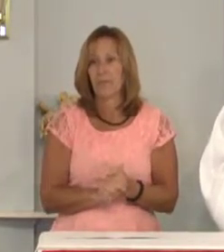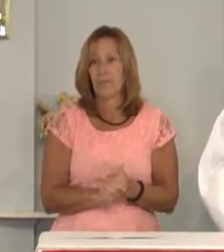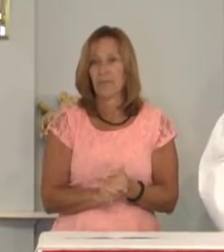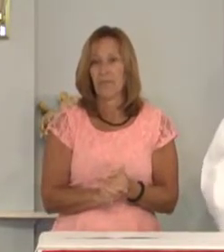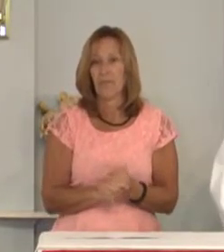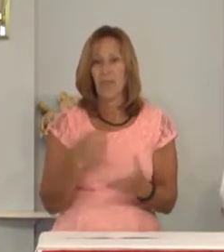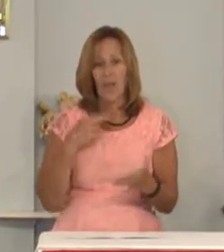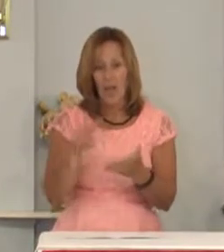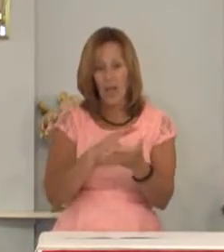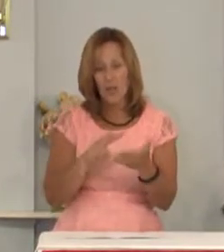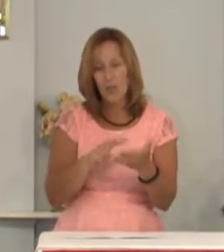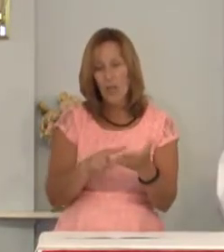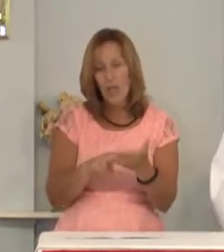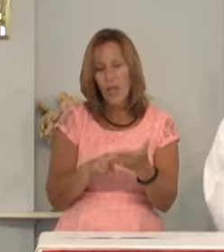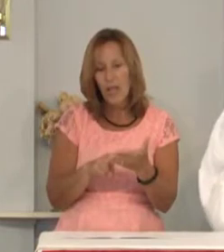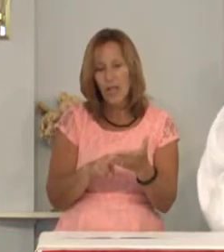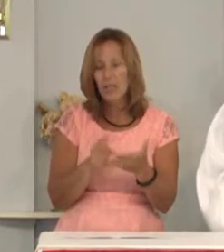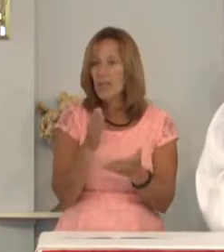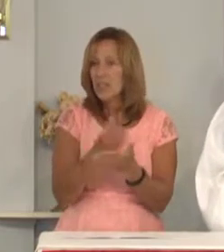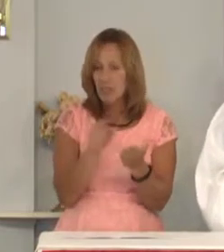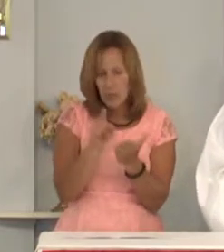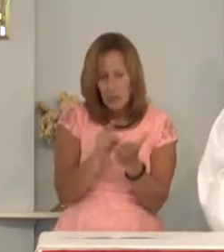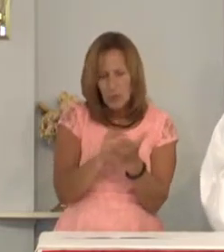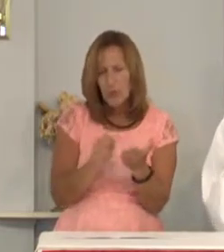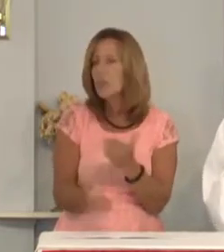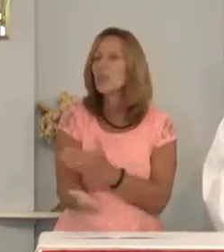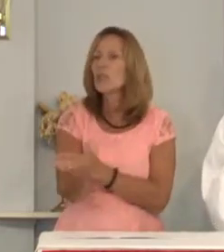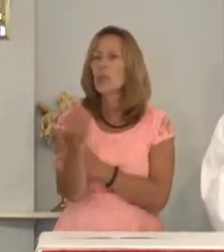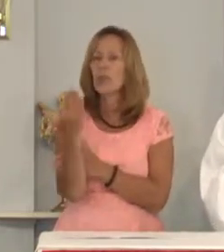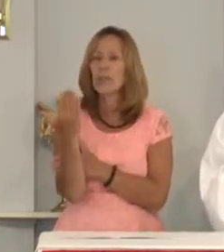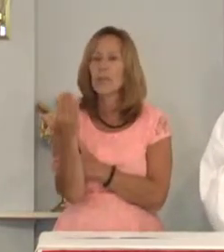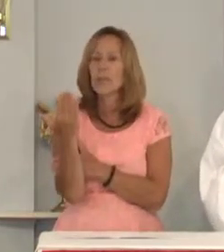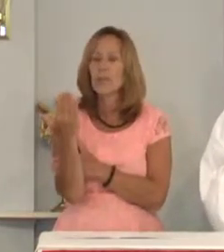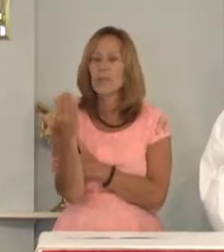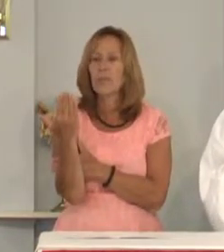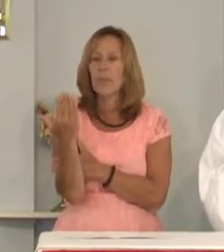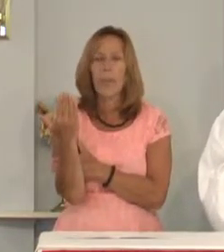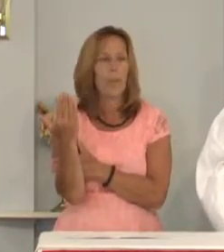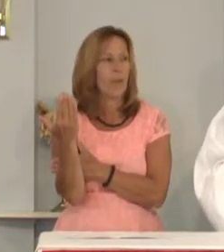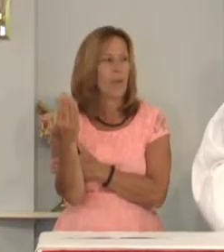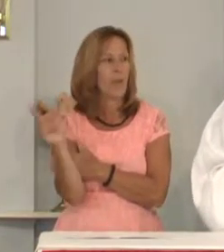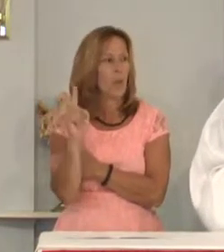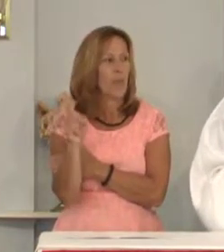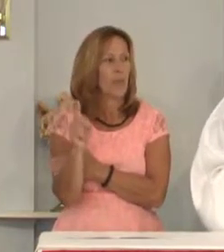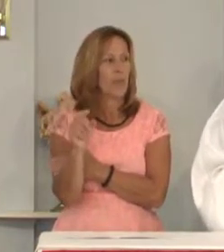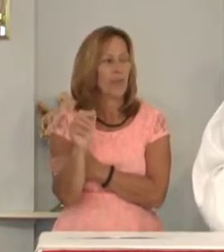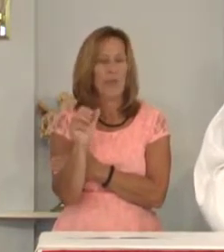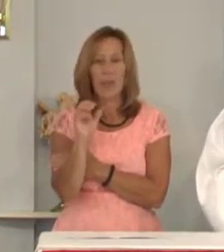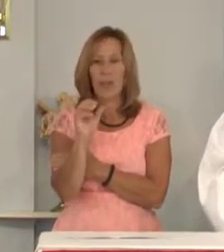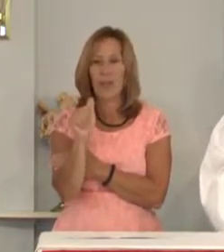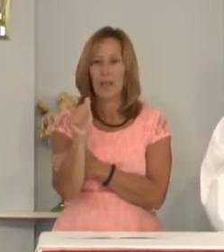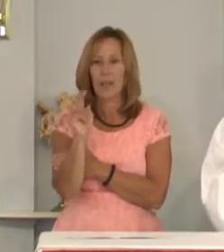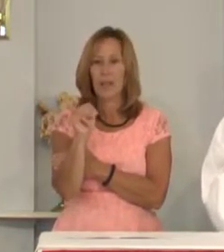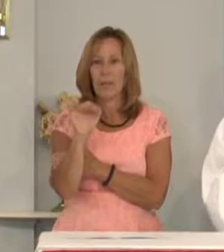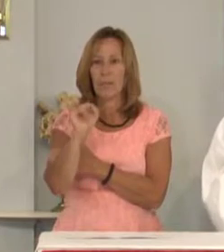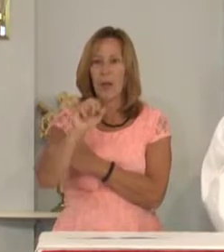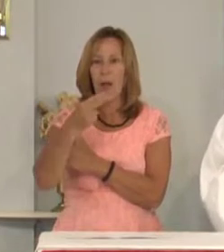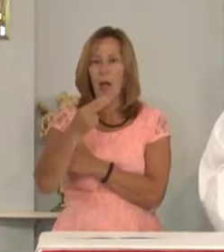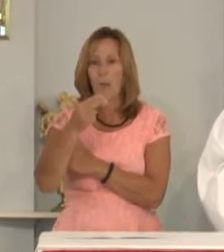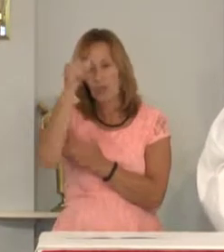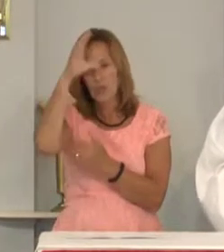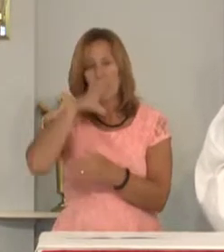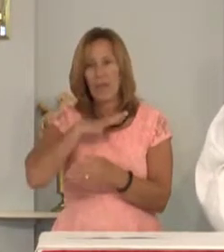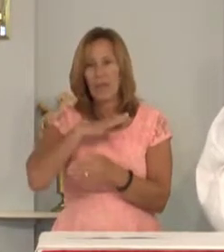I read just a little bit of the newspaper this morning where an Amishman had been interviewed